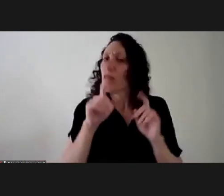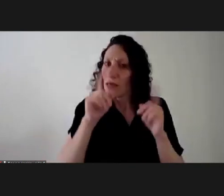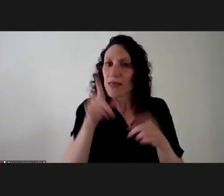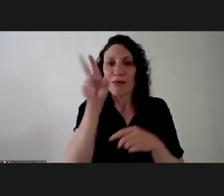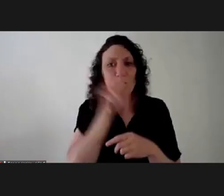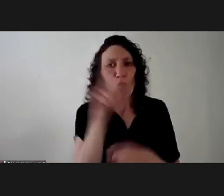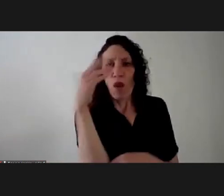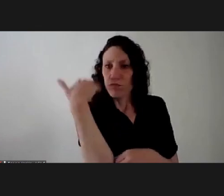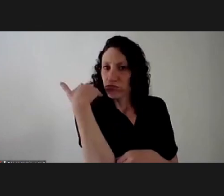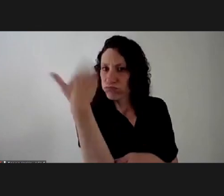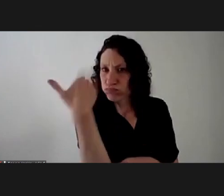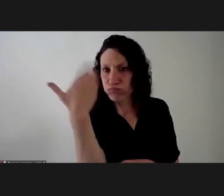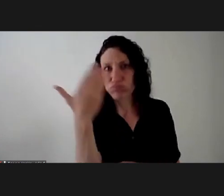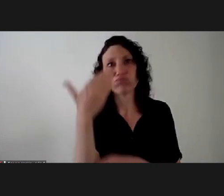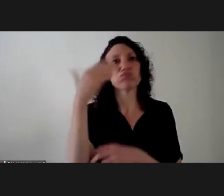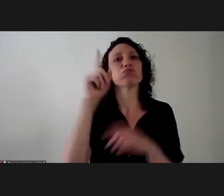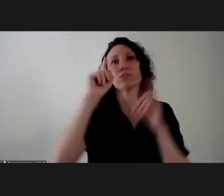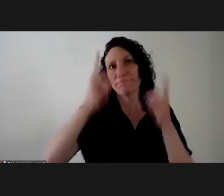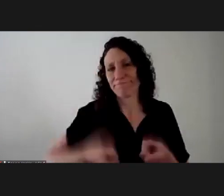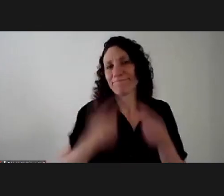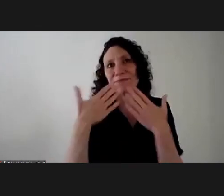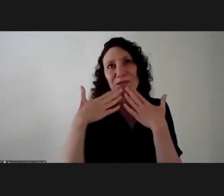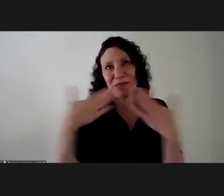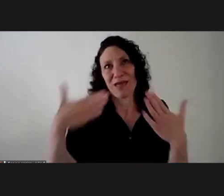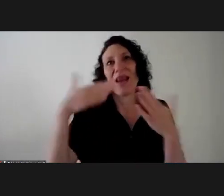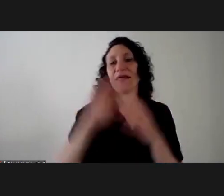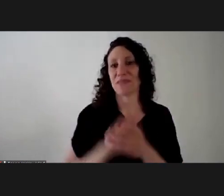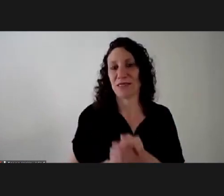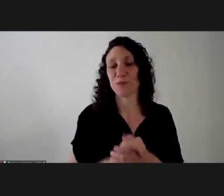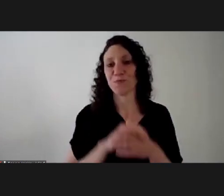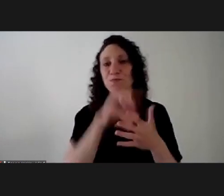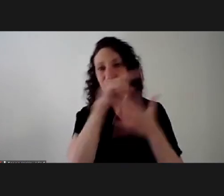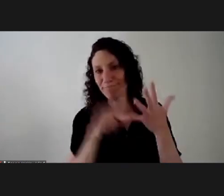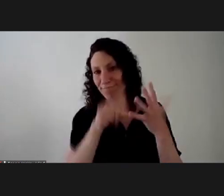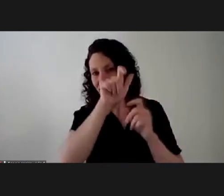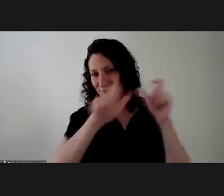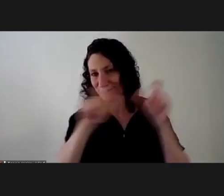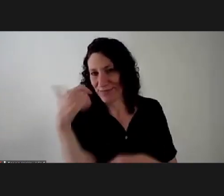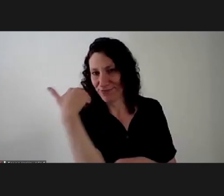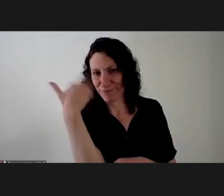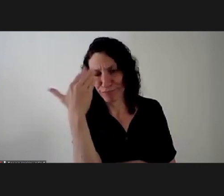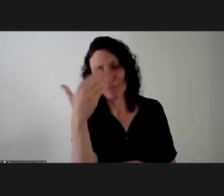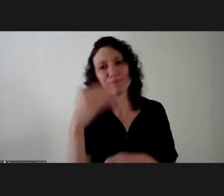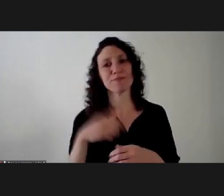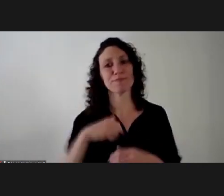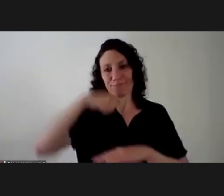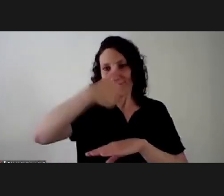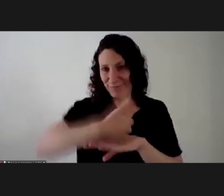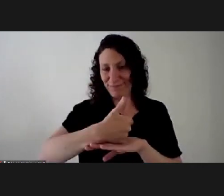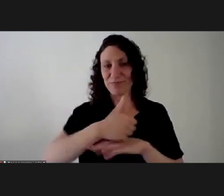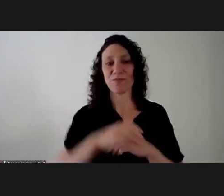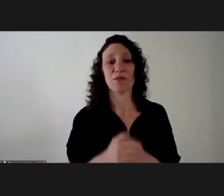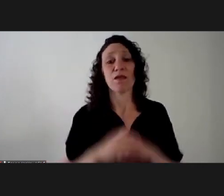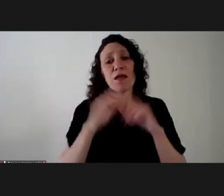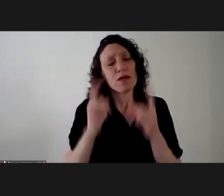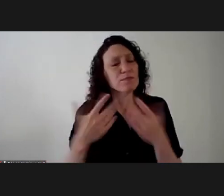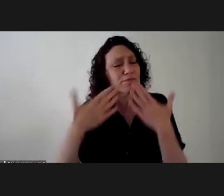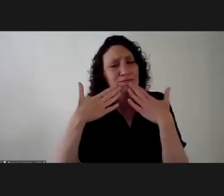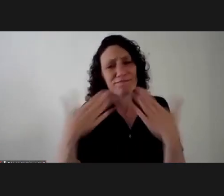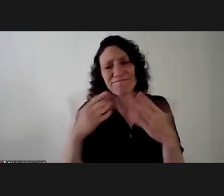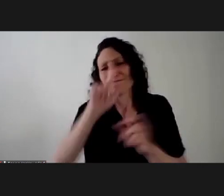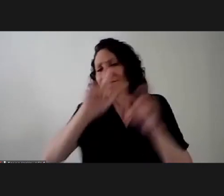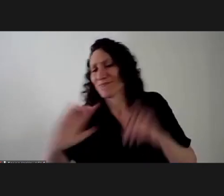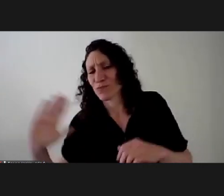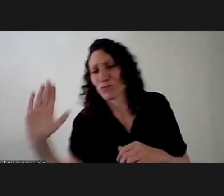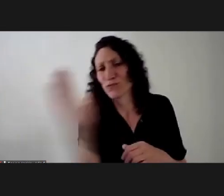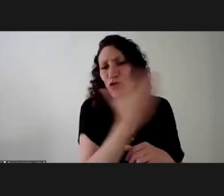and